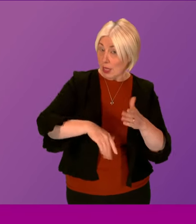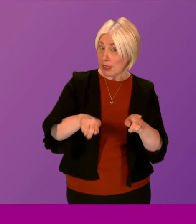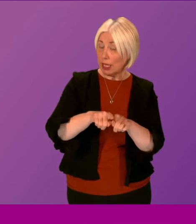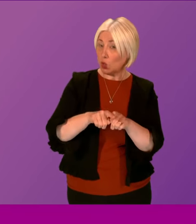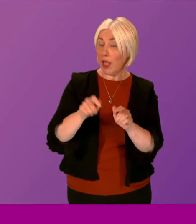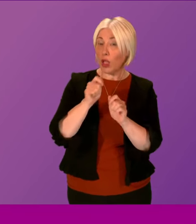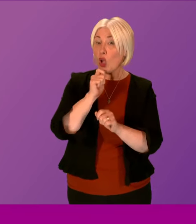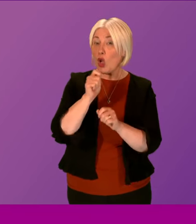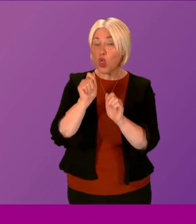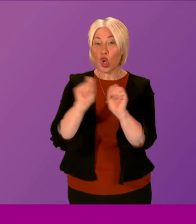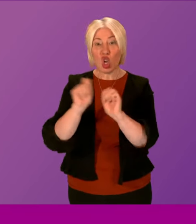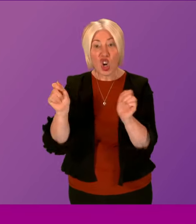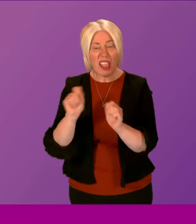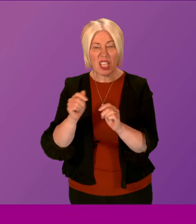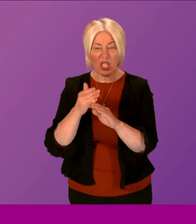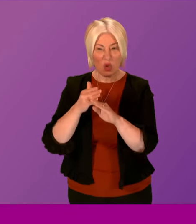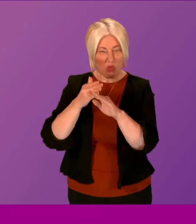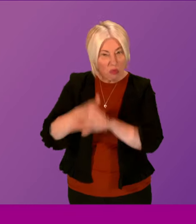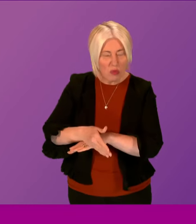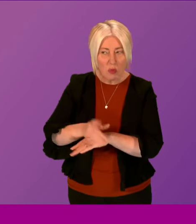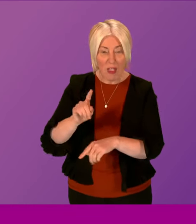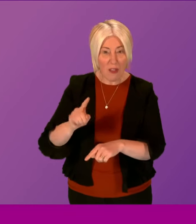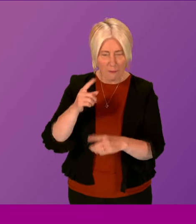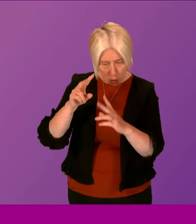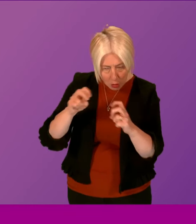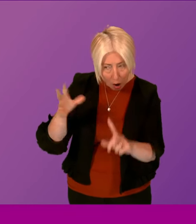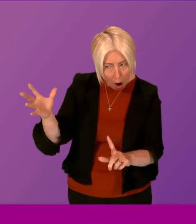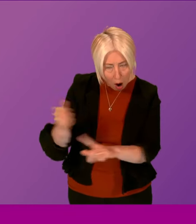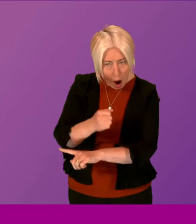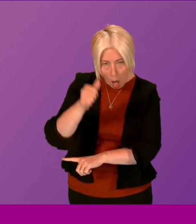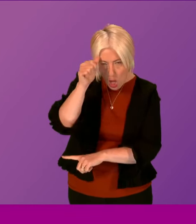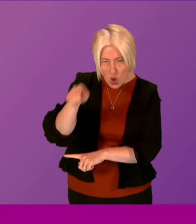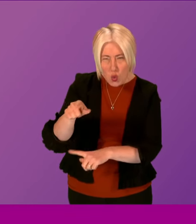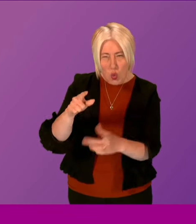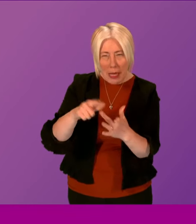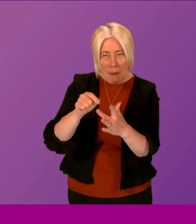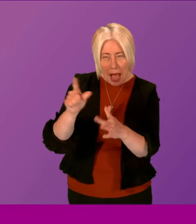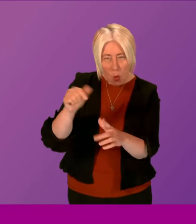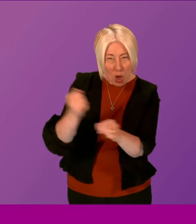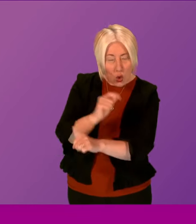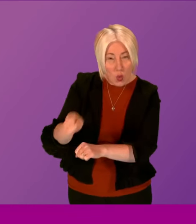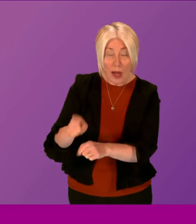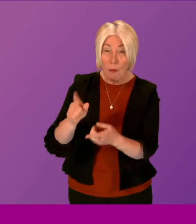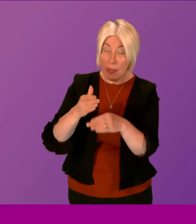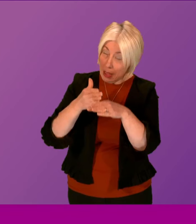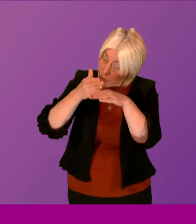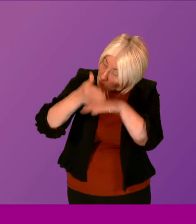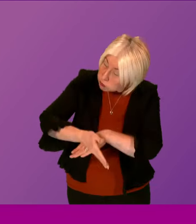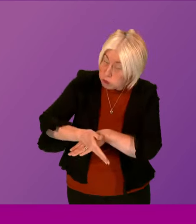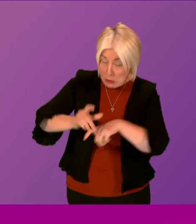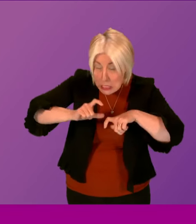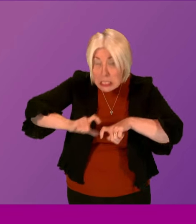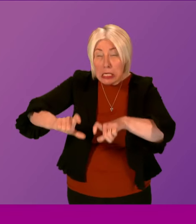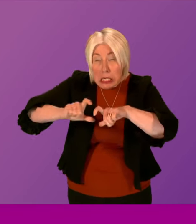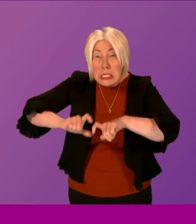who of course first unmasked Ian Packer's activities and were tireless in their pursuit